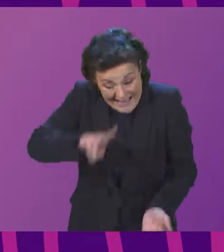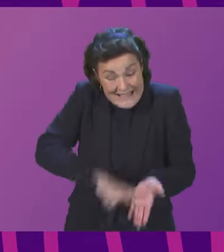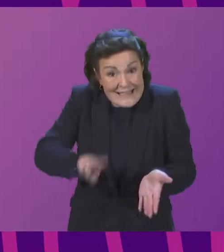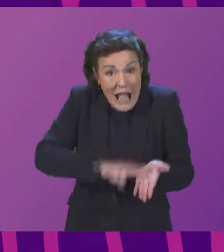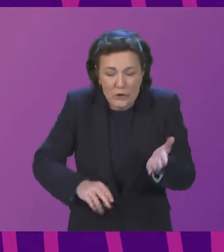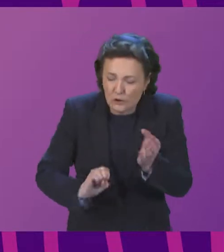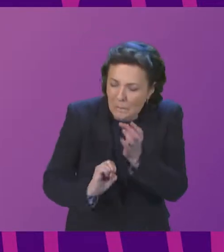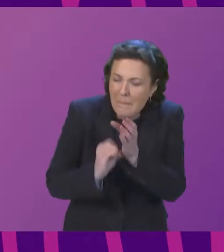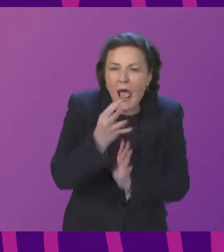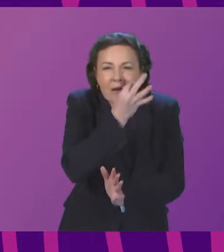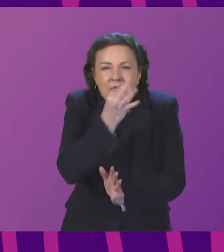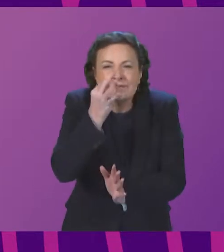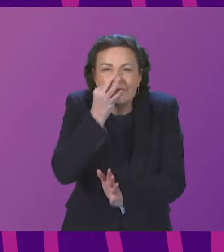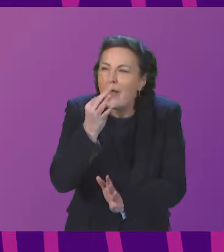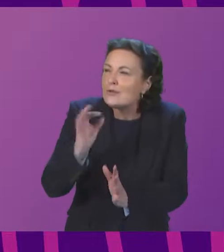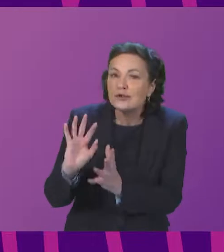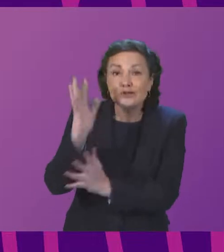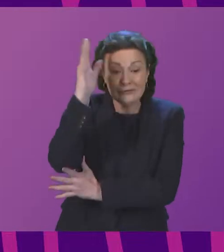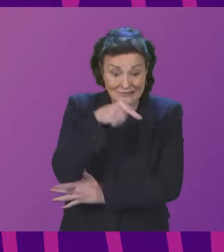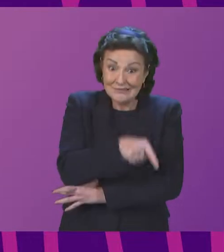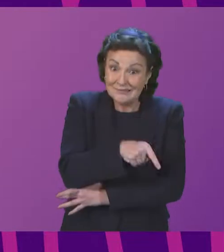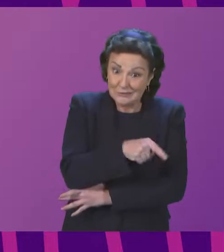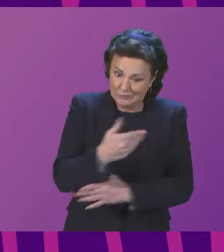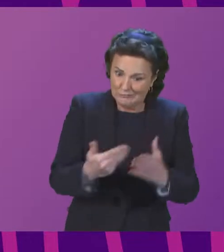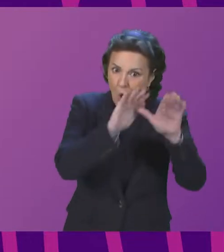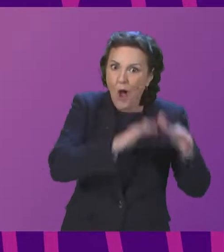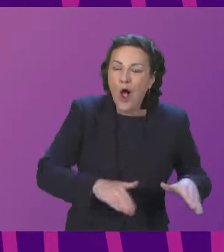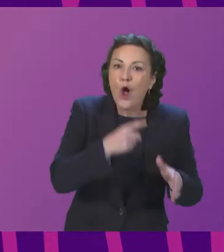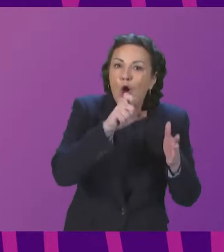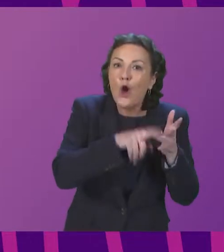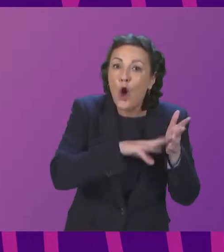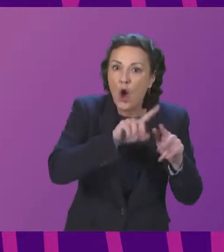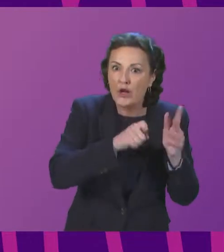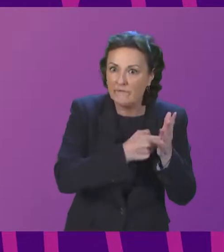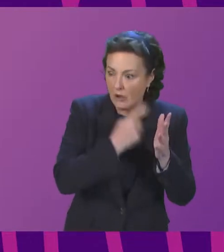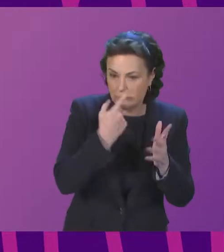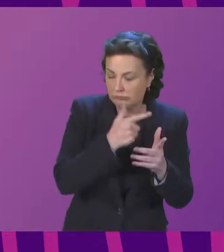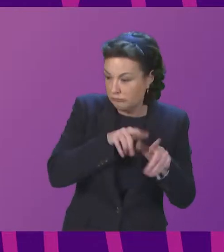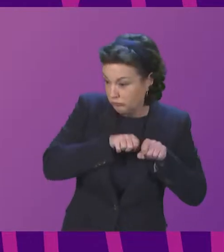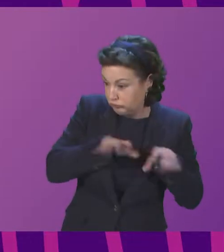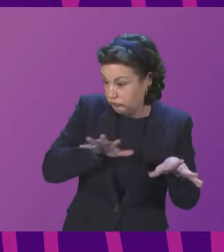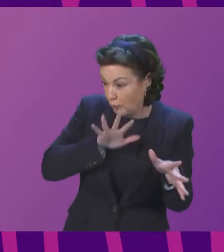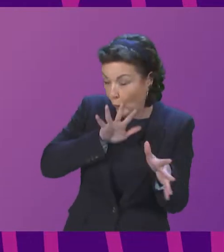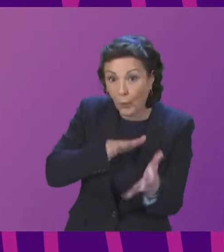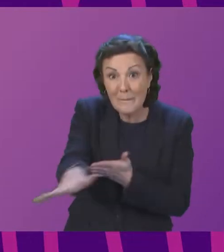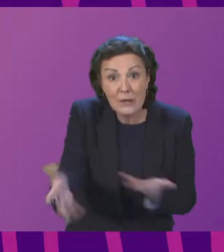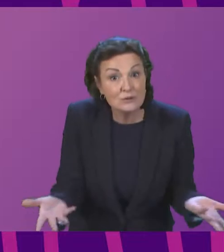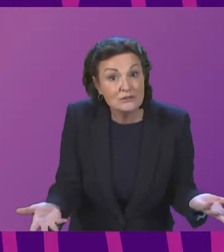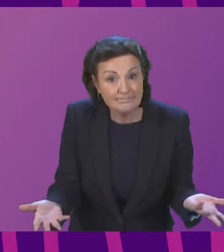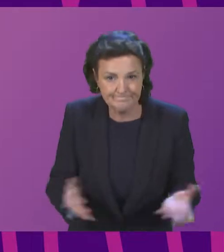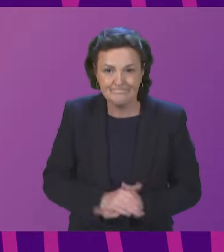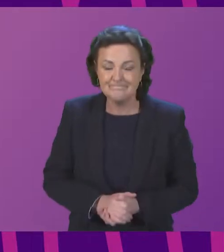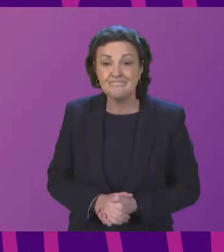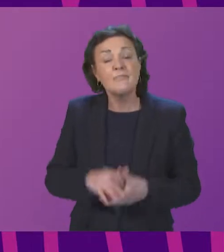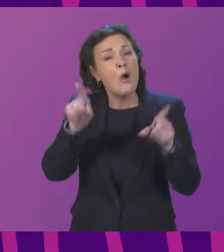Another set of issues is the impact on local communities which members may themselves have experienced. These are often